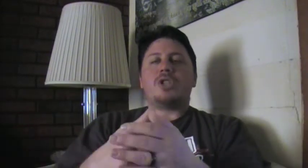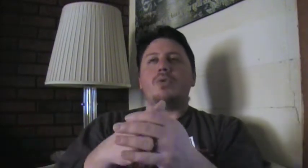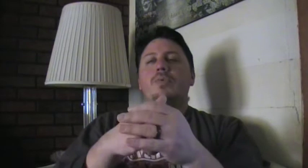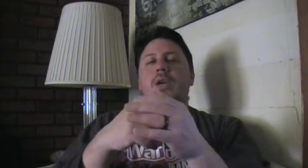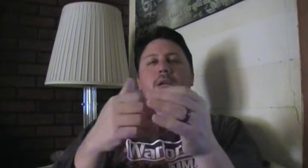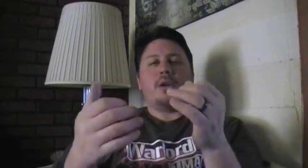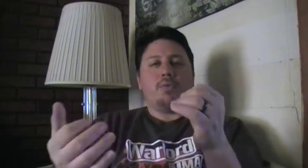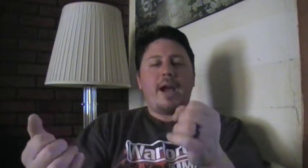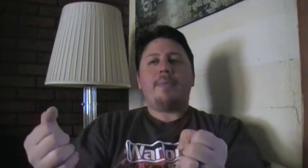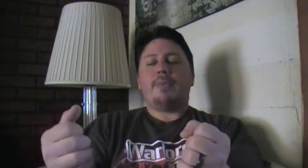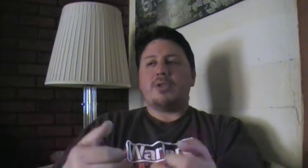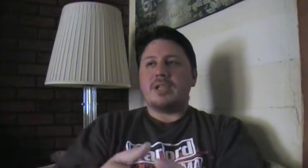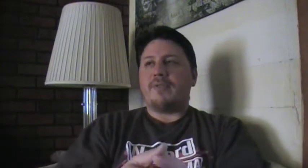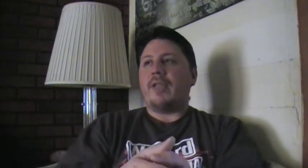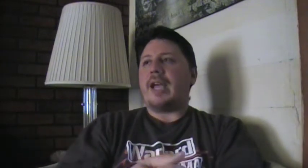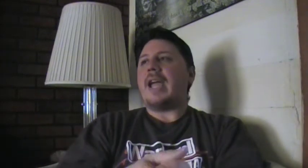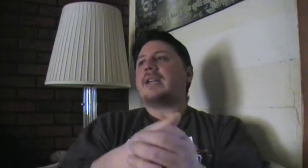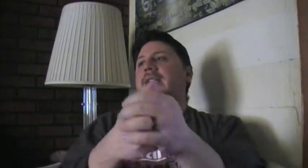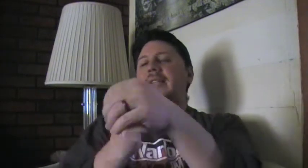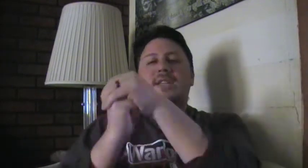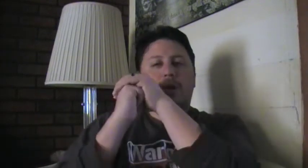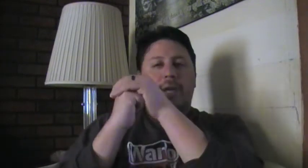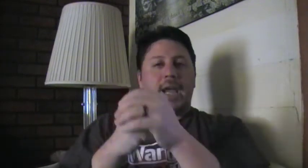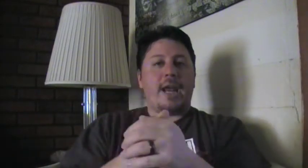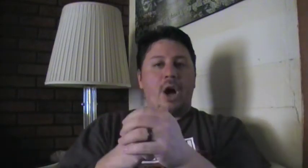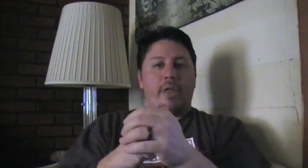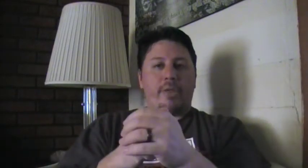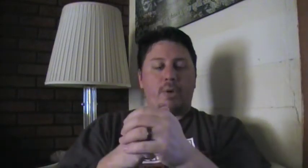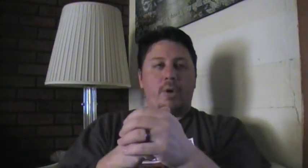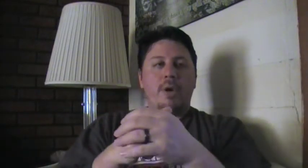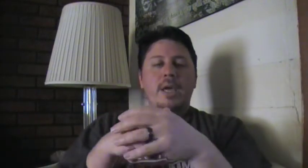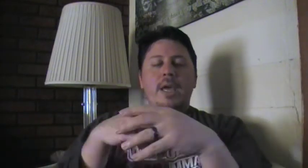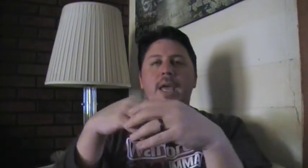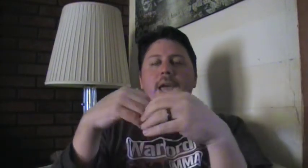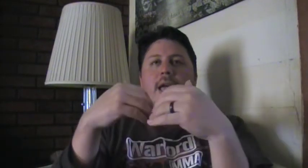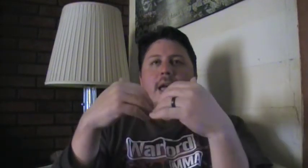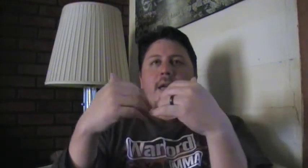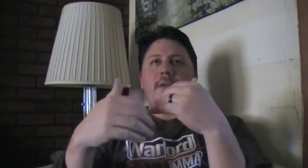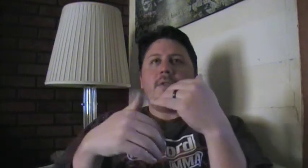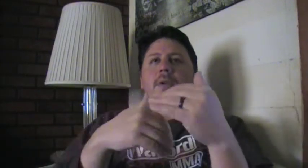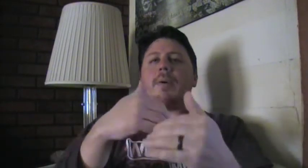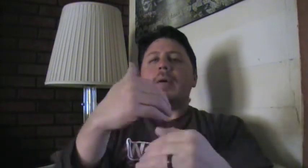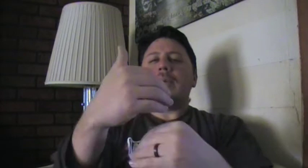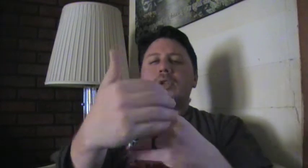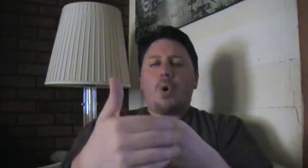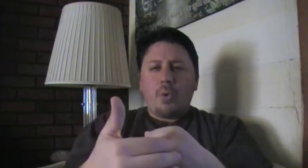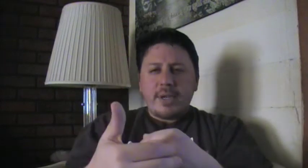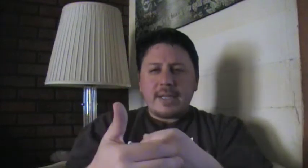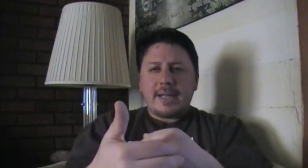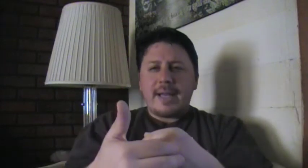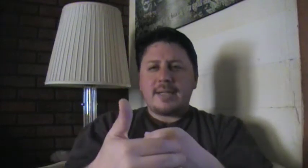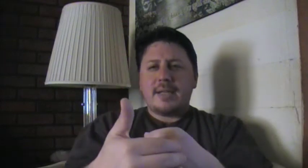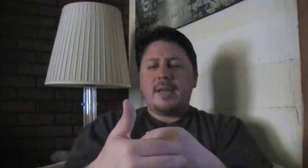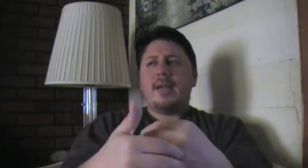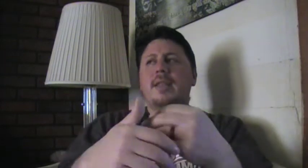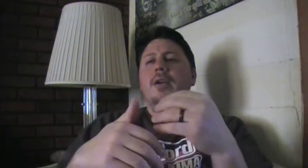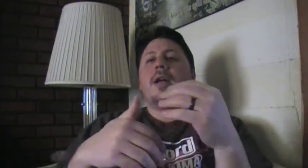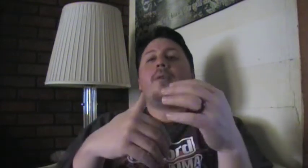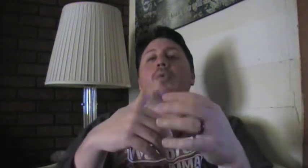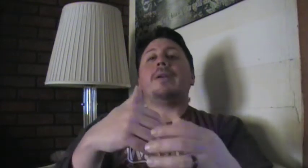to grab the person's leg and dislocate on throw. And even though they're probably told this in class, they're not really